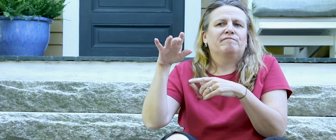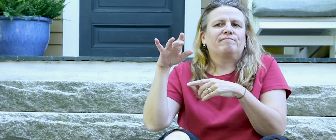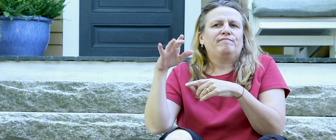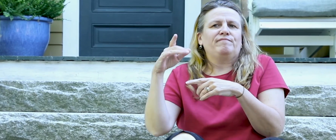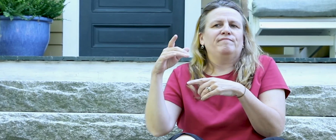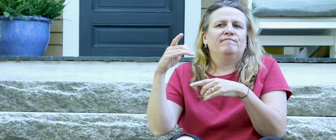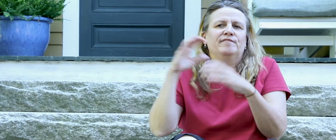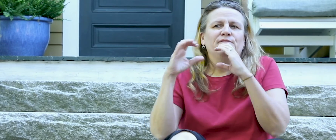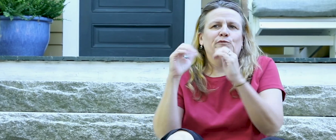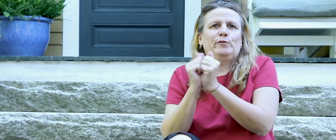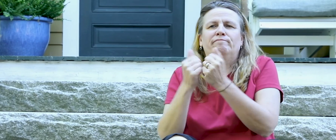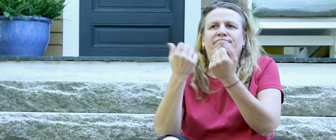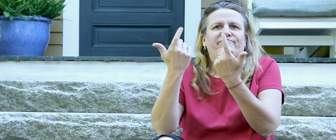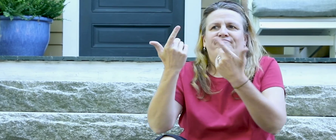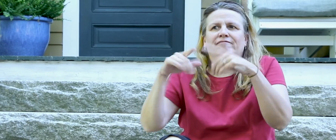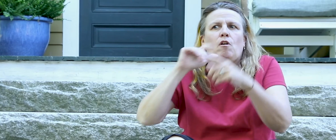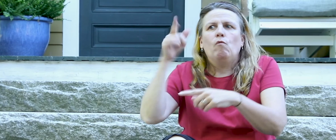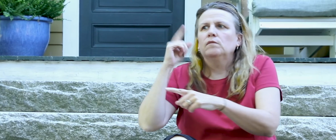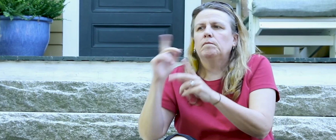Not just with other deaf people, but with hearing people as well.